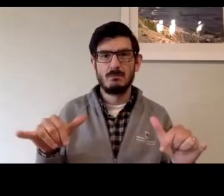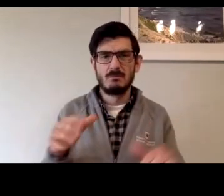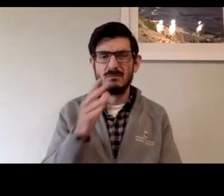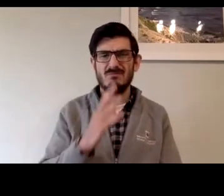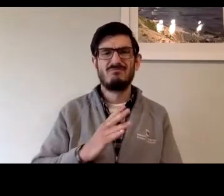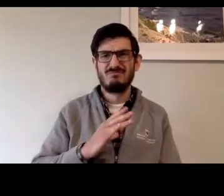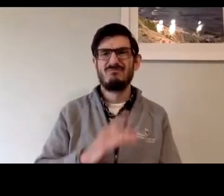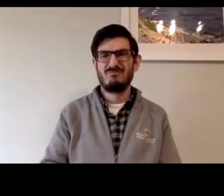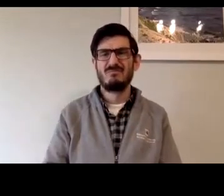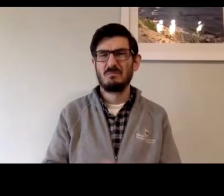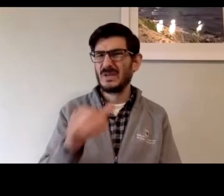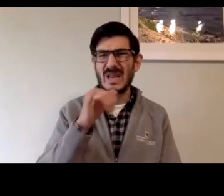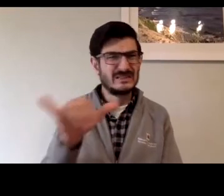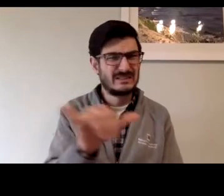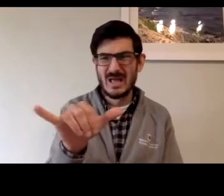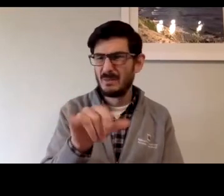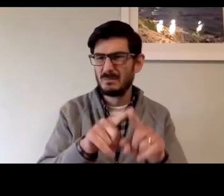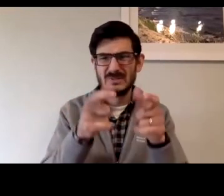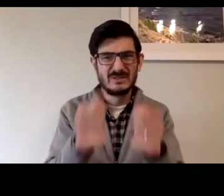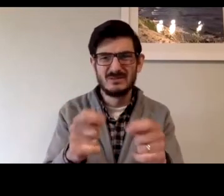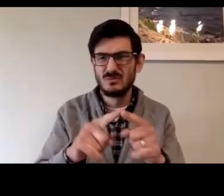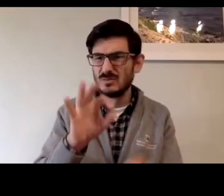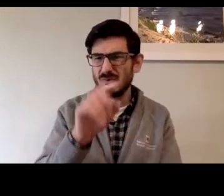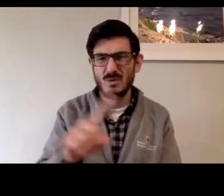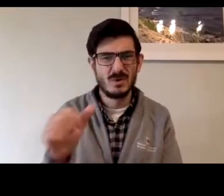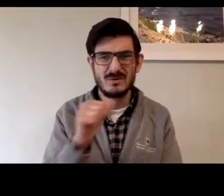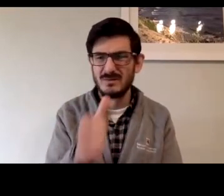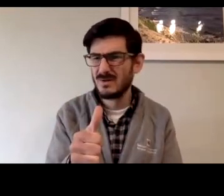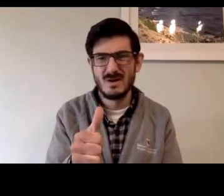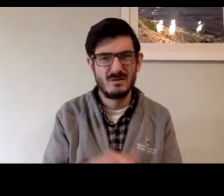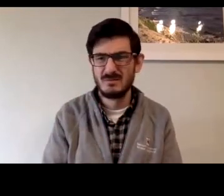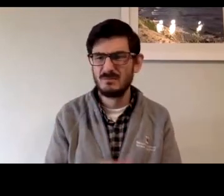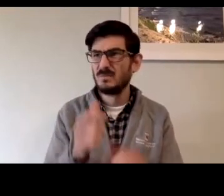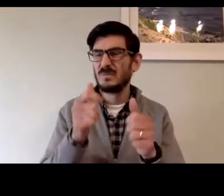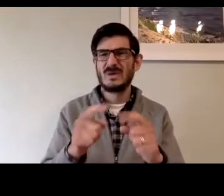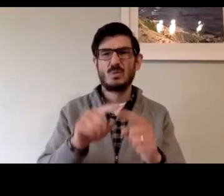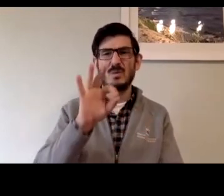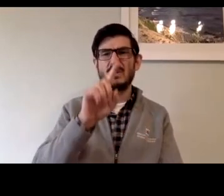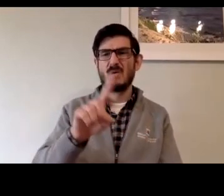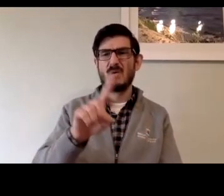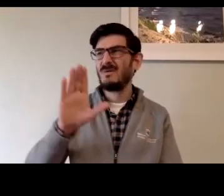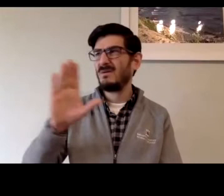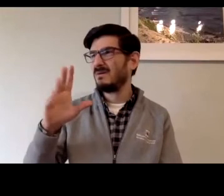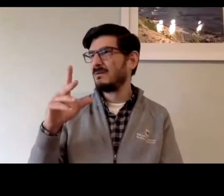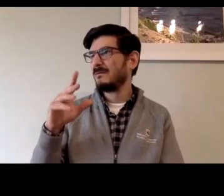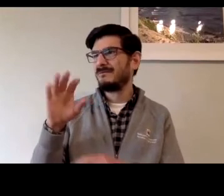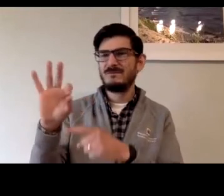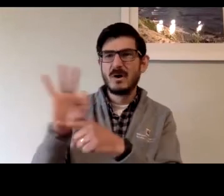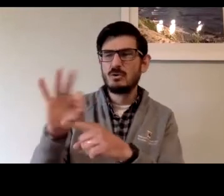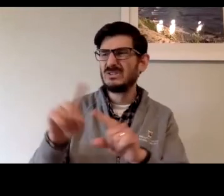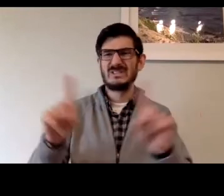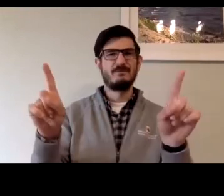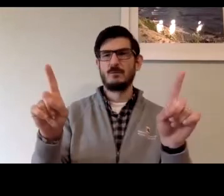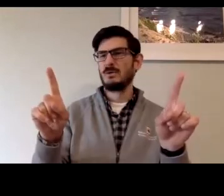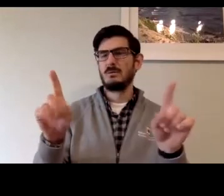across the screens. Also audio. And this is quite amazing. It's not the same as text to 911. Let me emphasize that